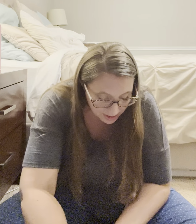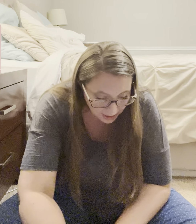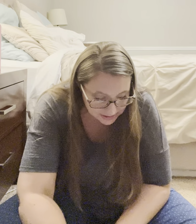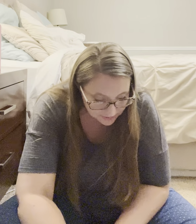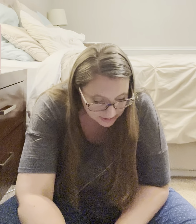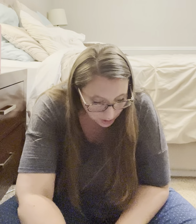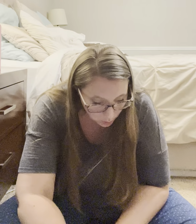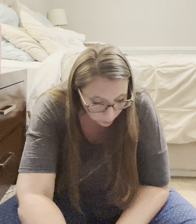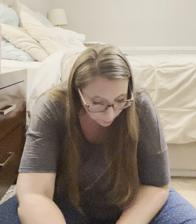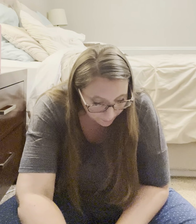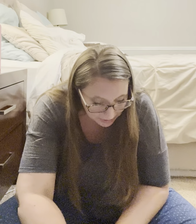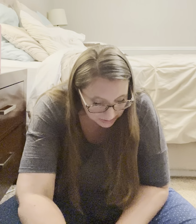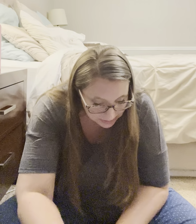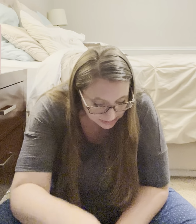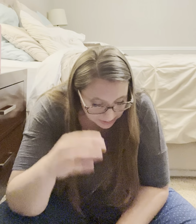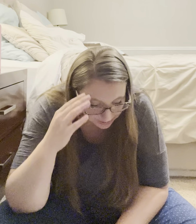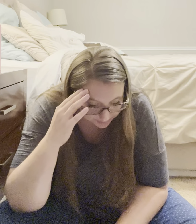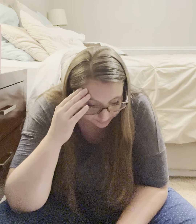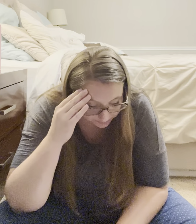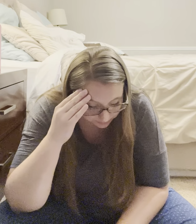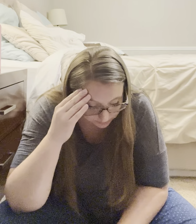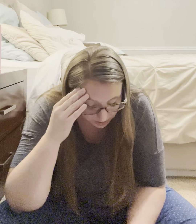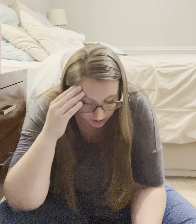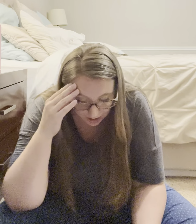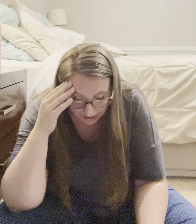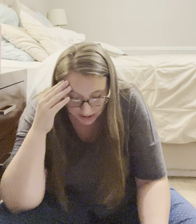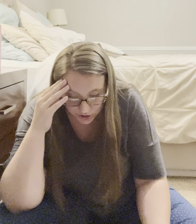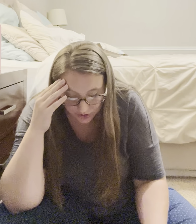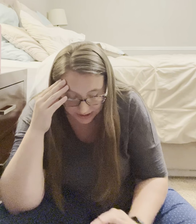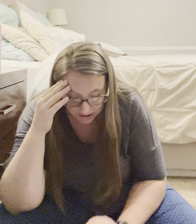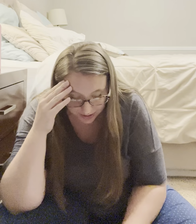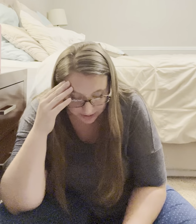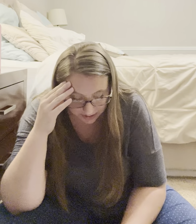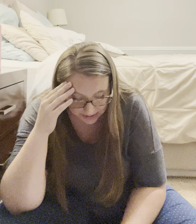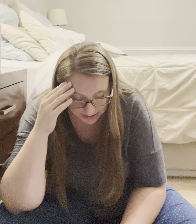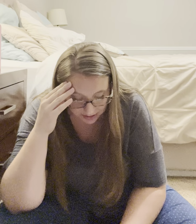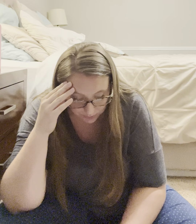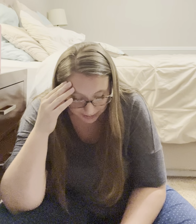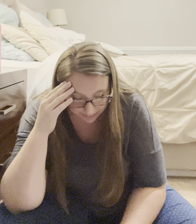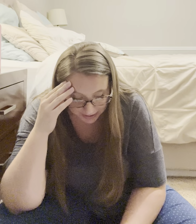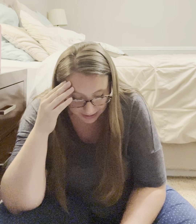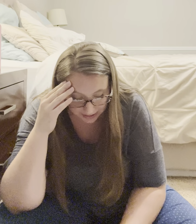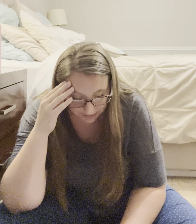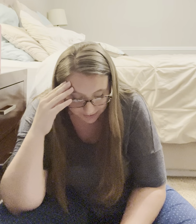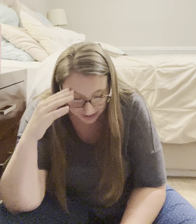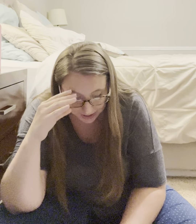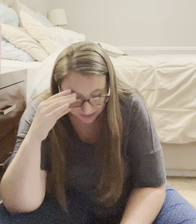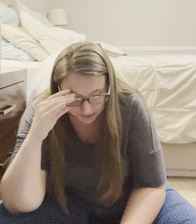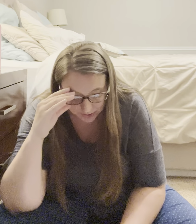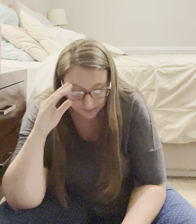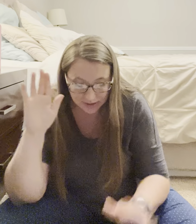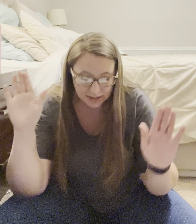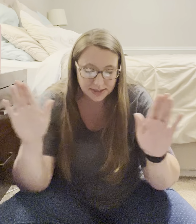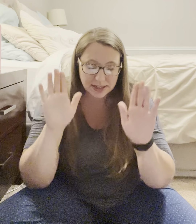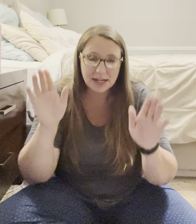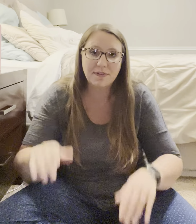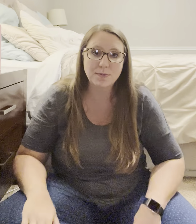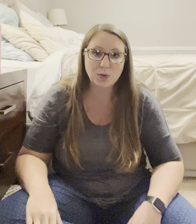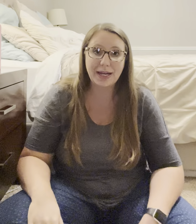Activities at home. Let's see here. I didn't show this on the days of the week. But if I, so I did Sunday. If I'm doing